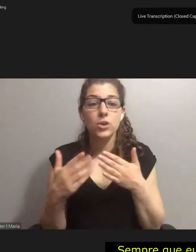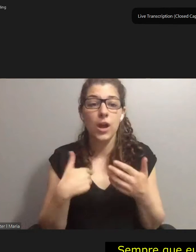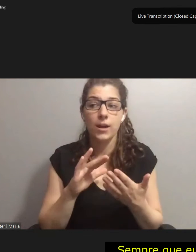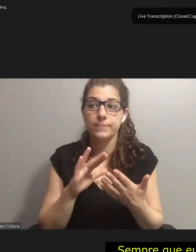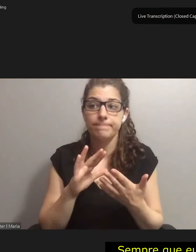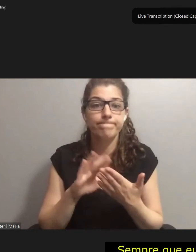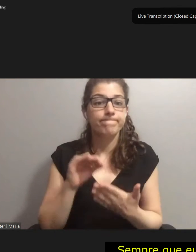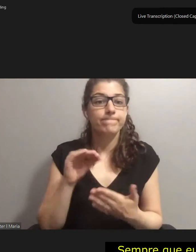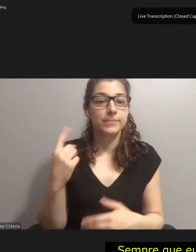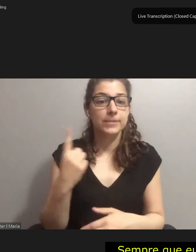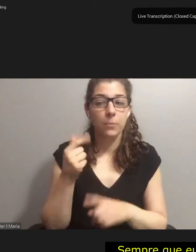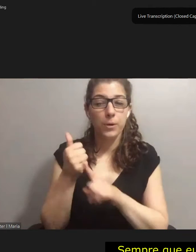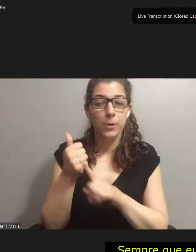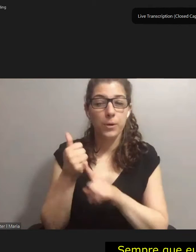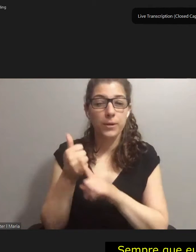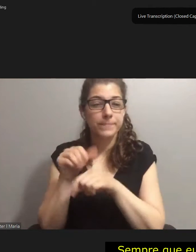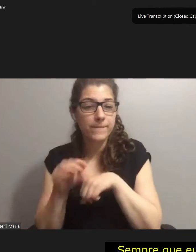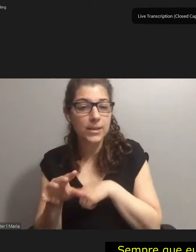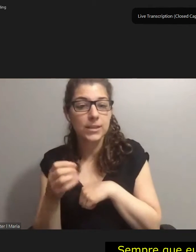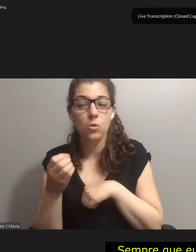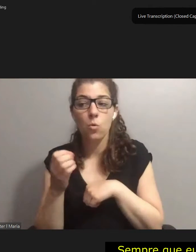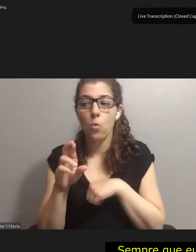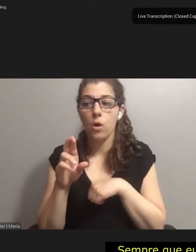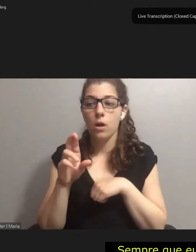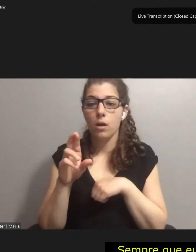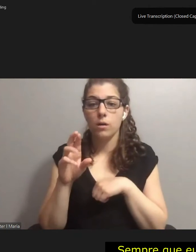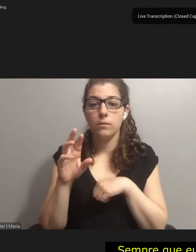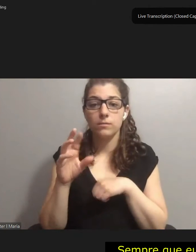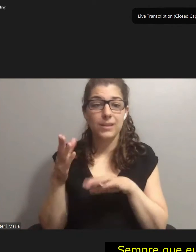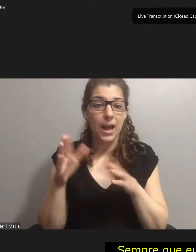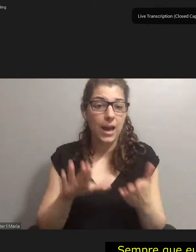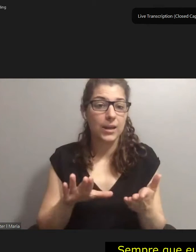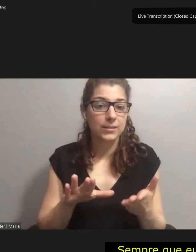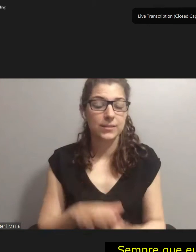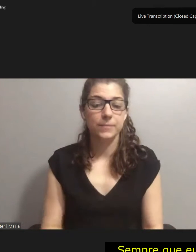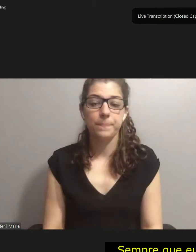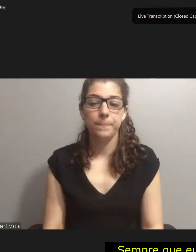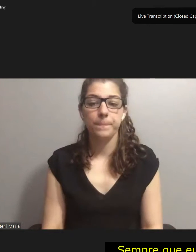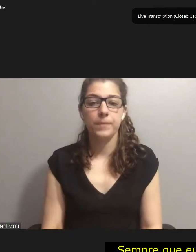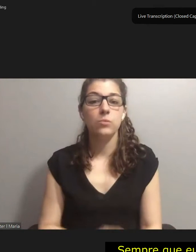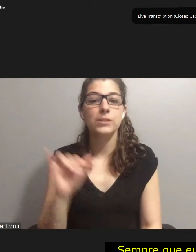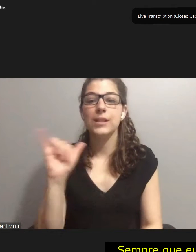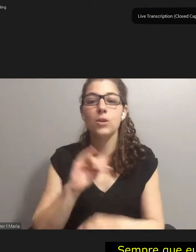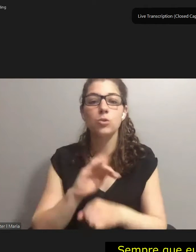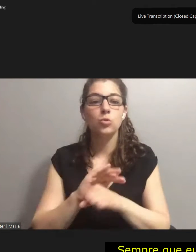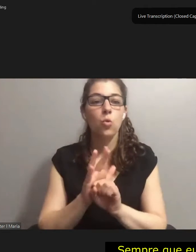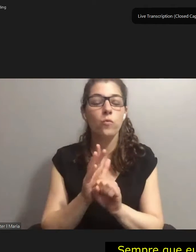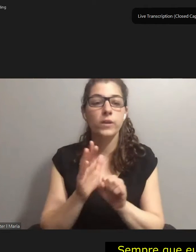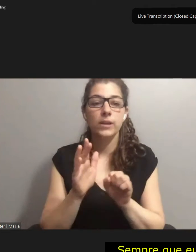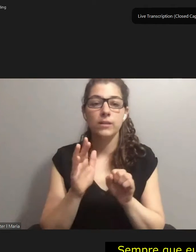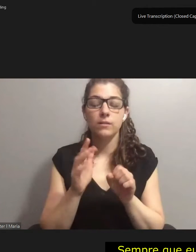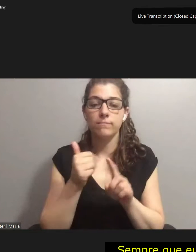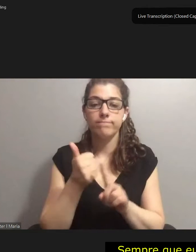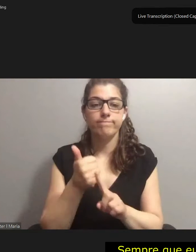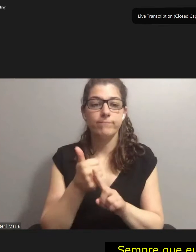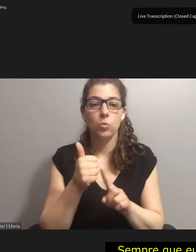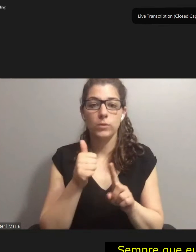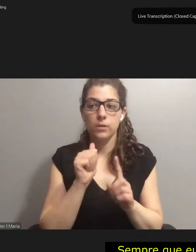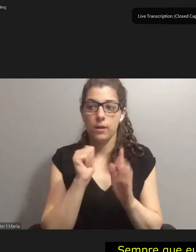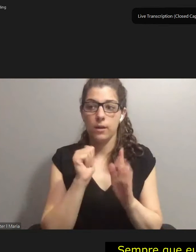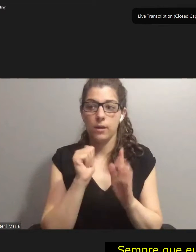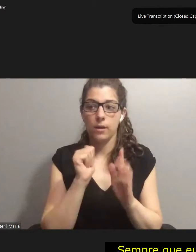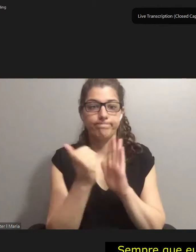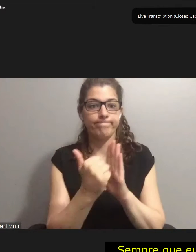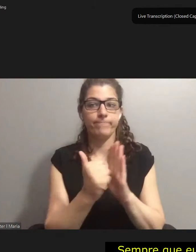had been infected or died, it was like COVID-19 was knocking on our